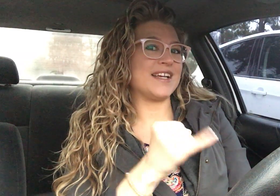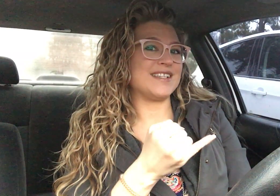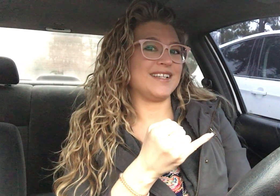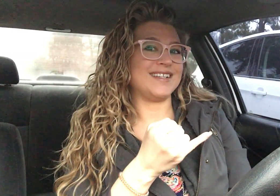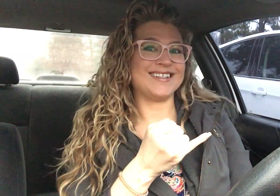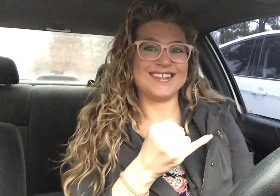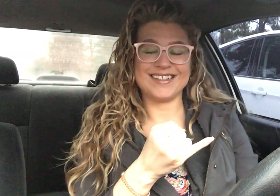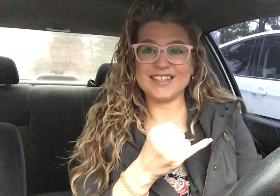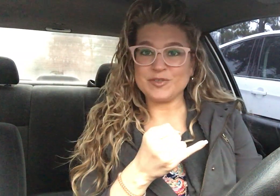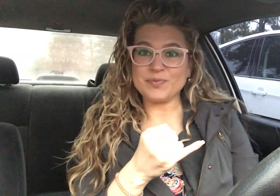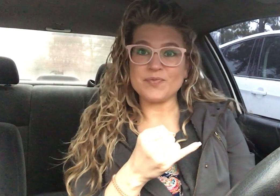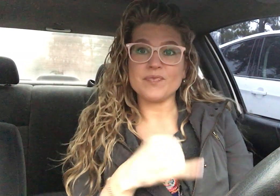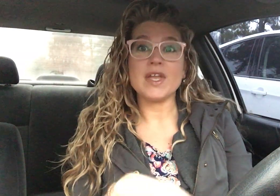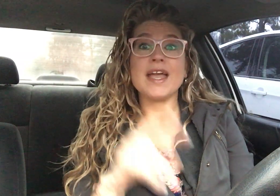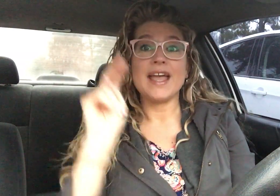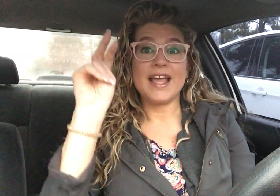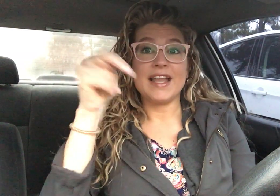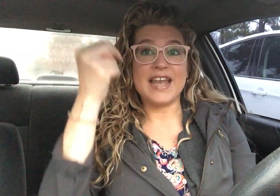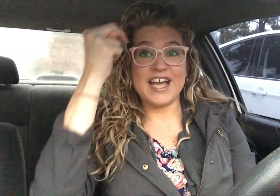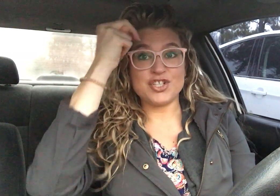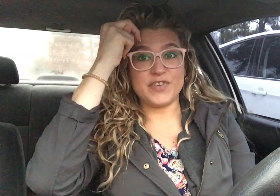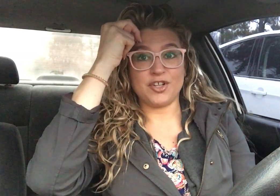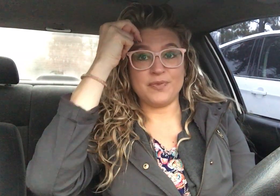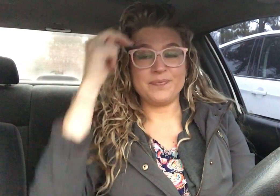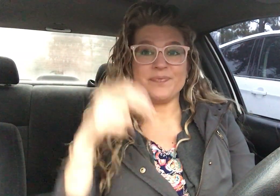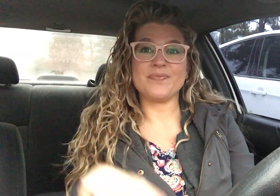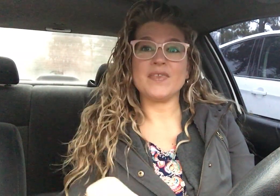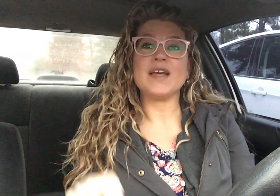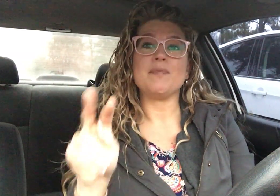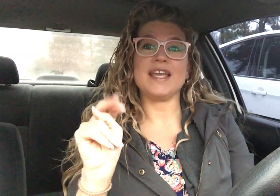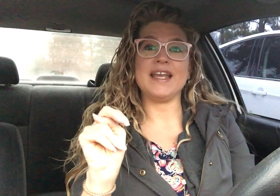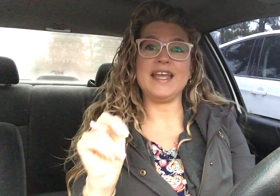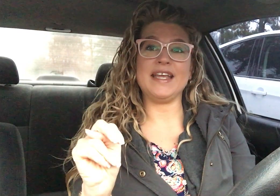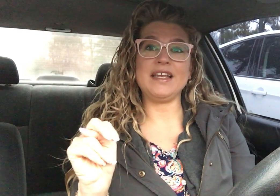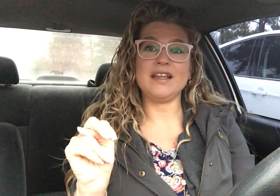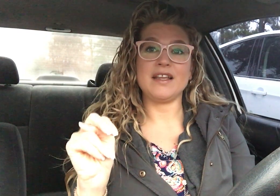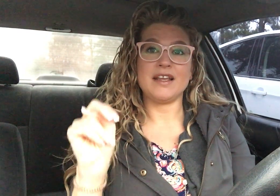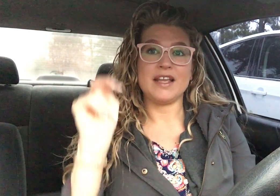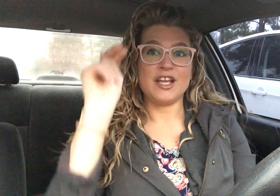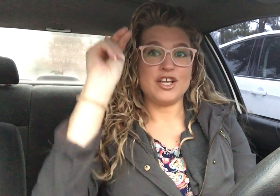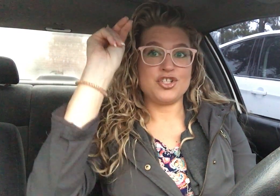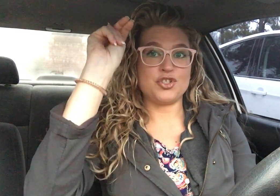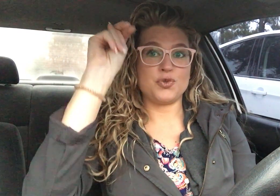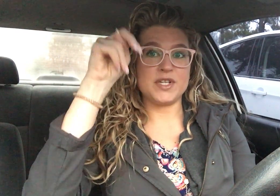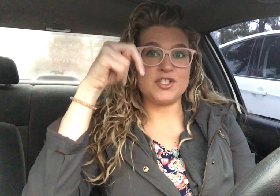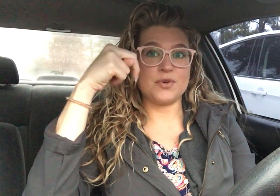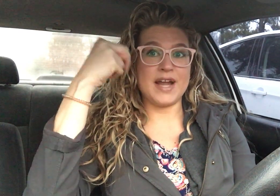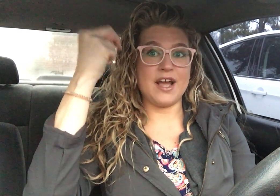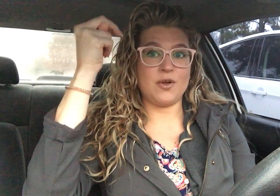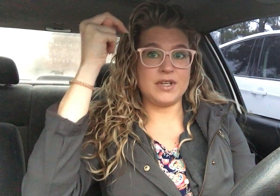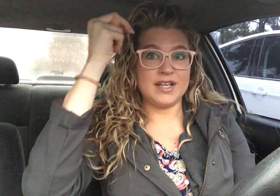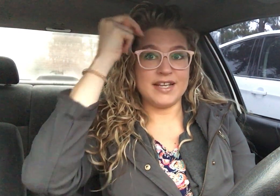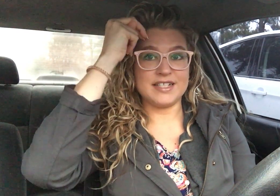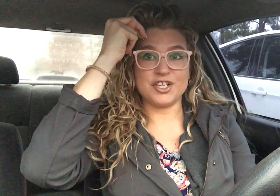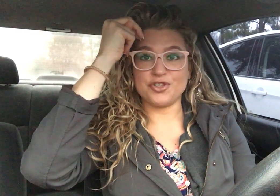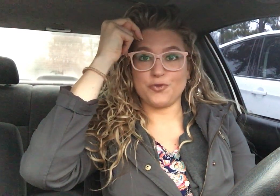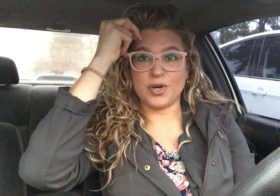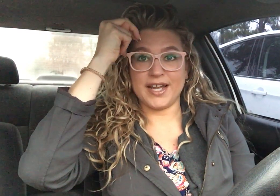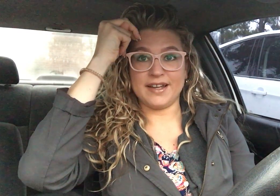Nashville make an N twist around and touch your forehead